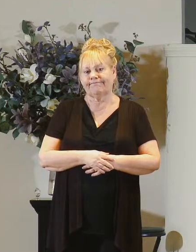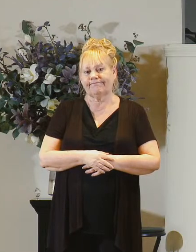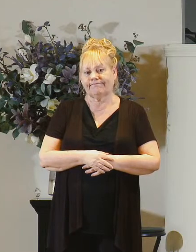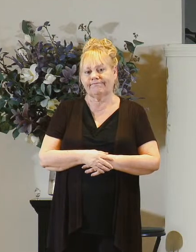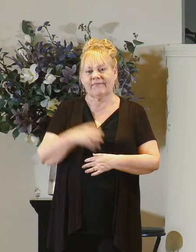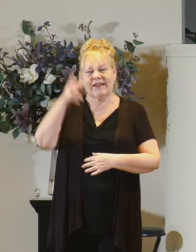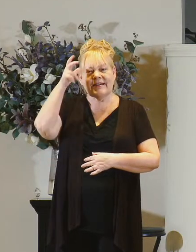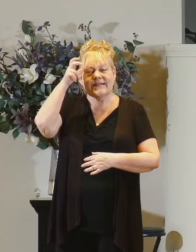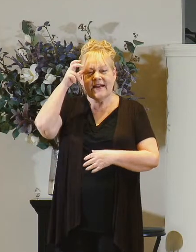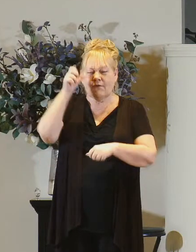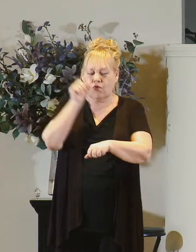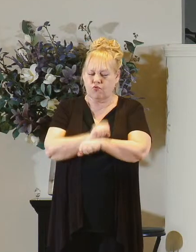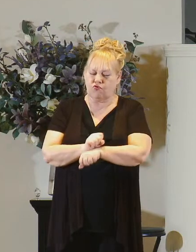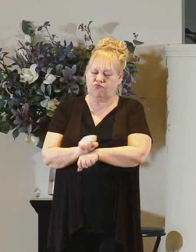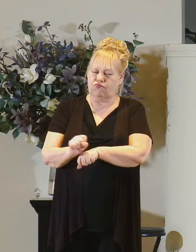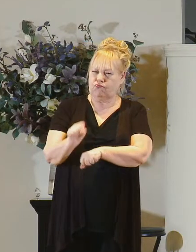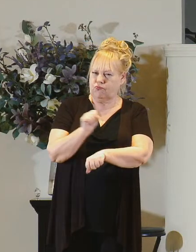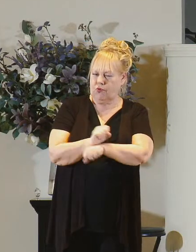he is at work today